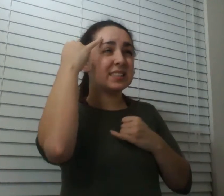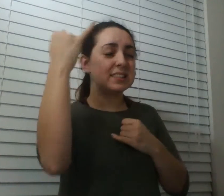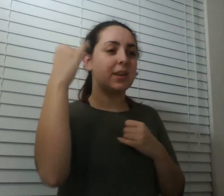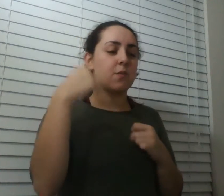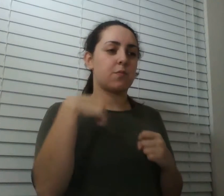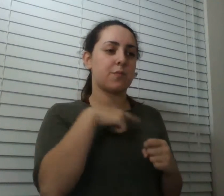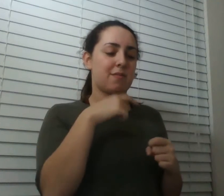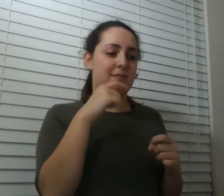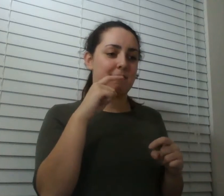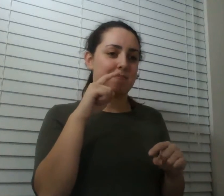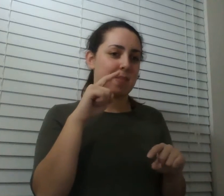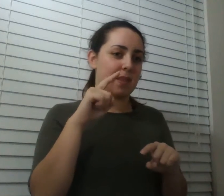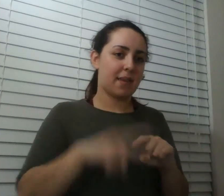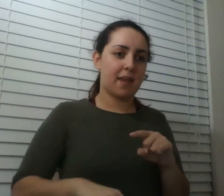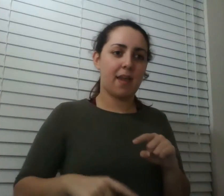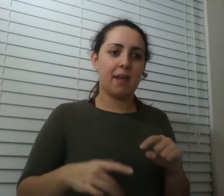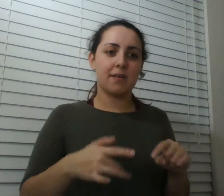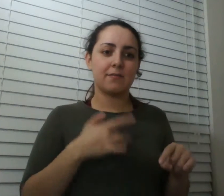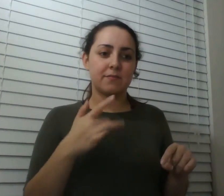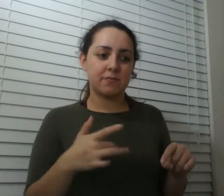is a really isolating thought